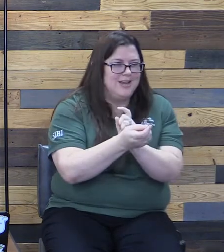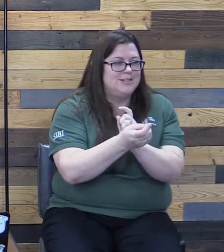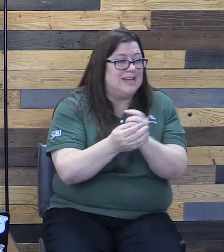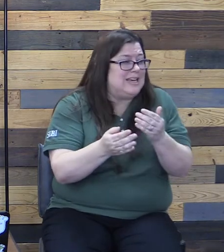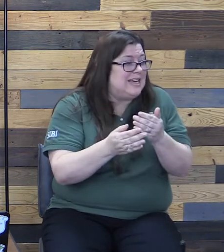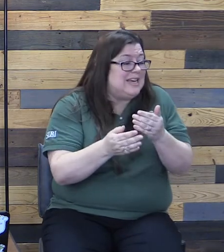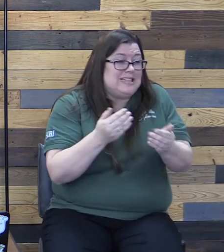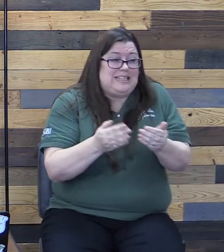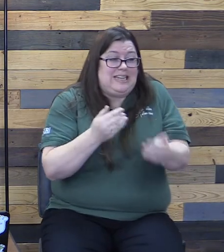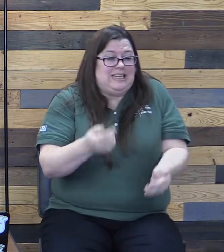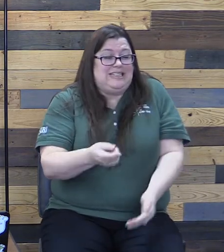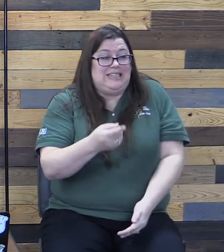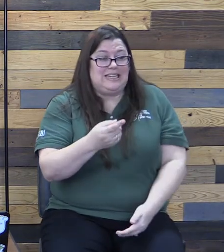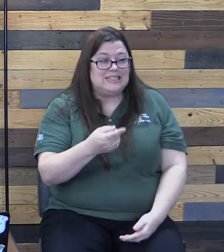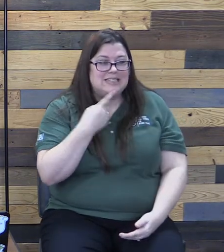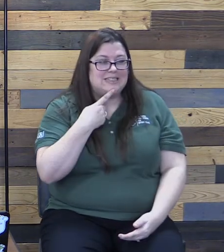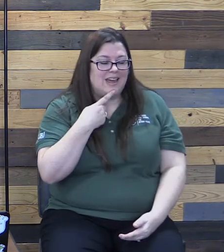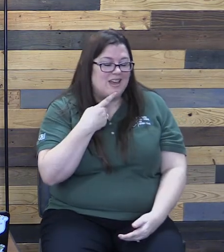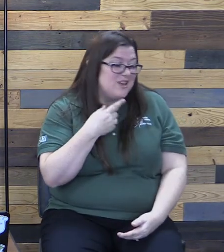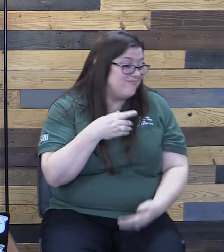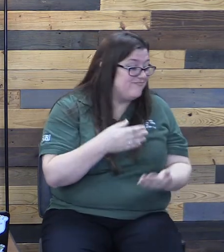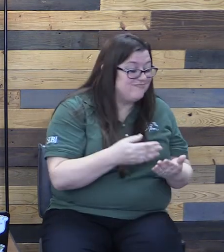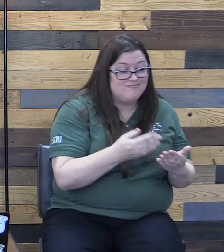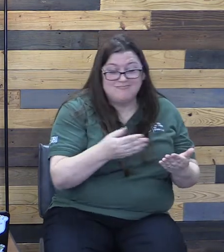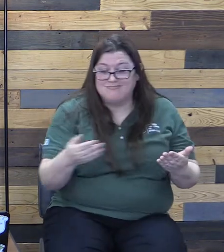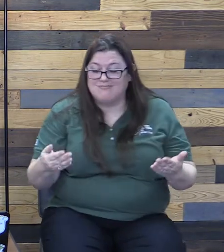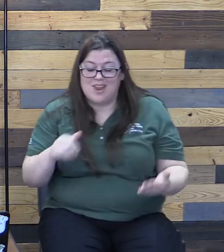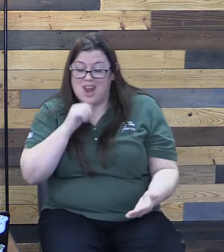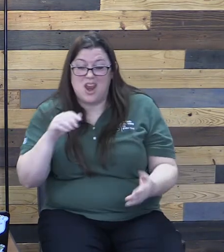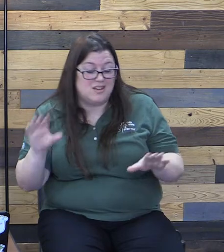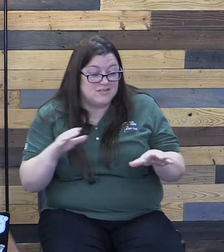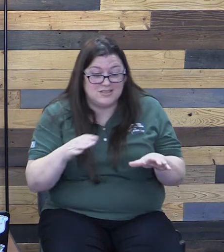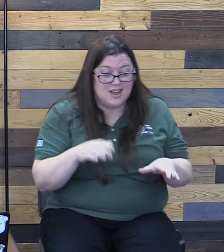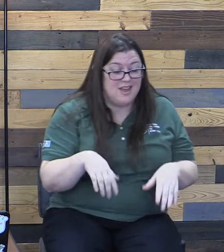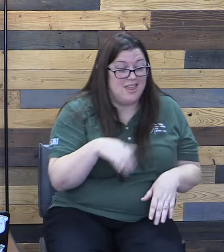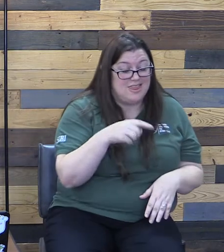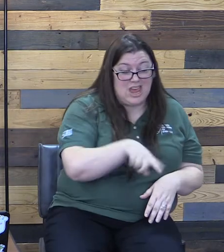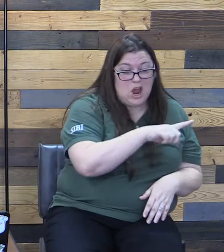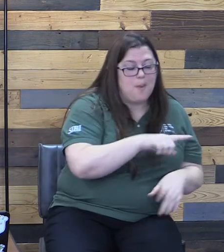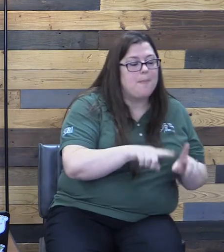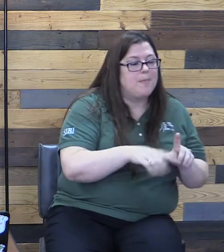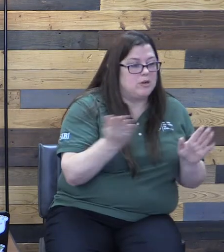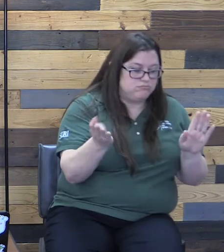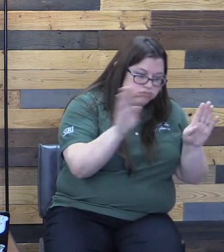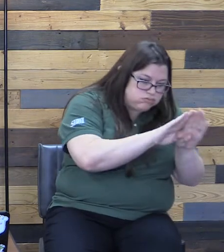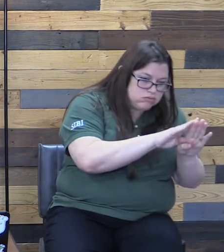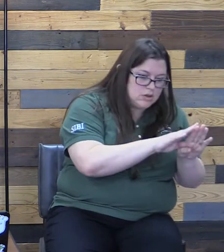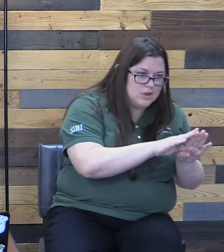this, this, this, this is not being done, so I don't want to go to that church, close the door, try and move on to the next one.